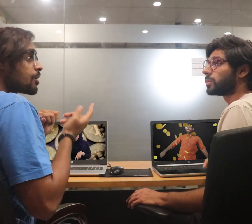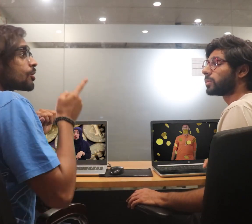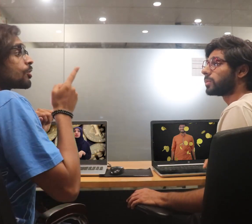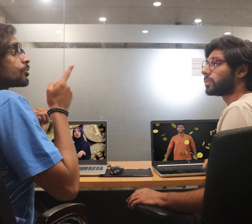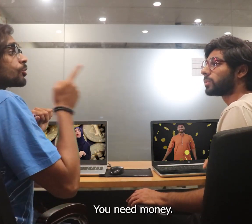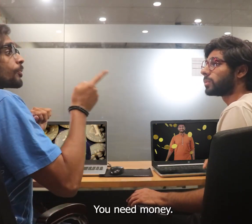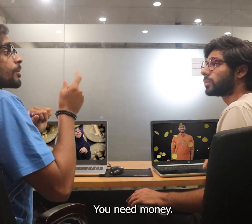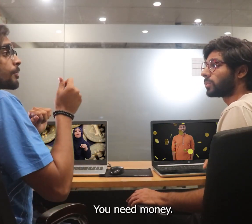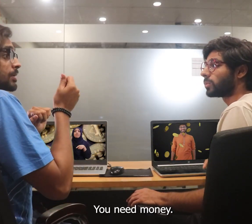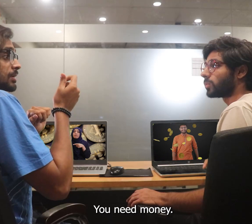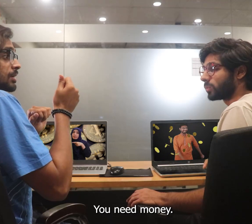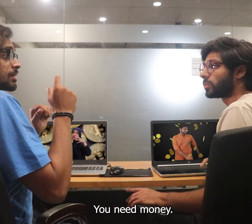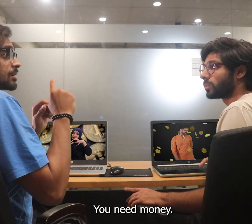You need money.